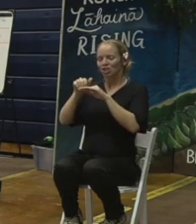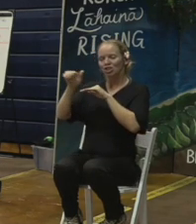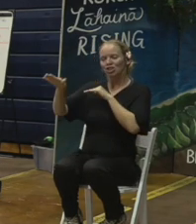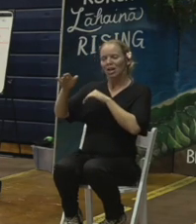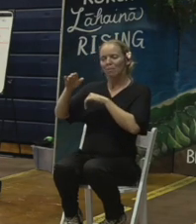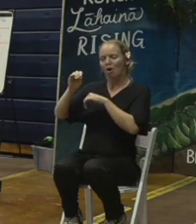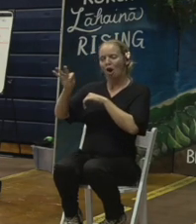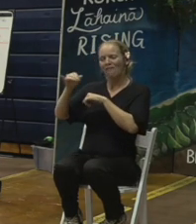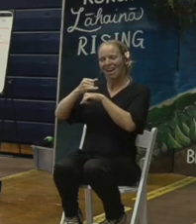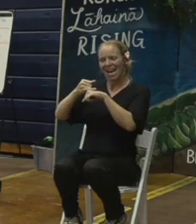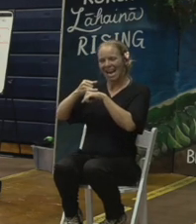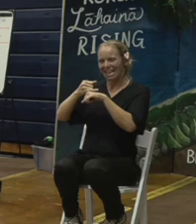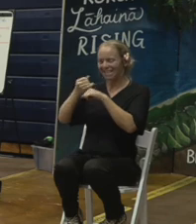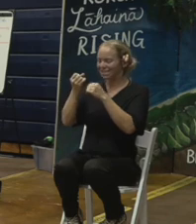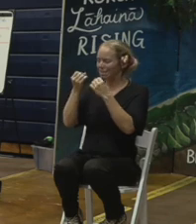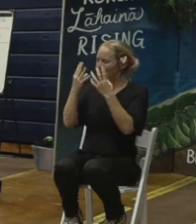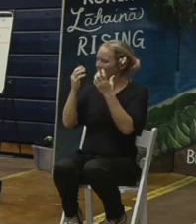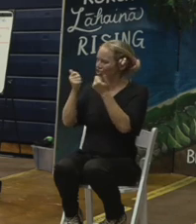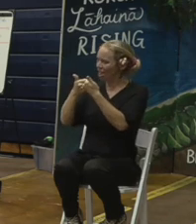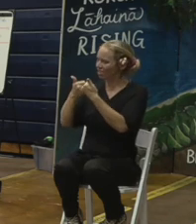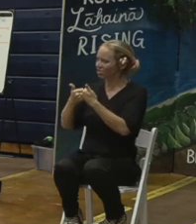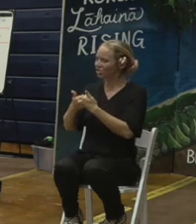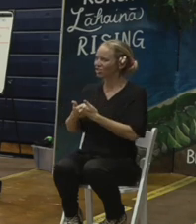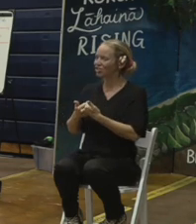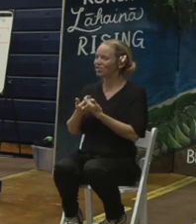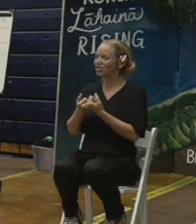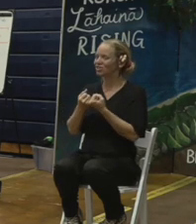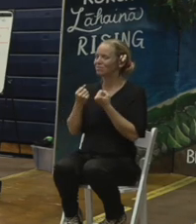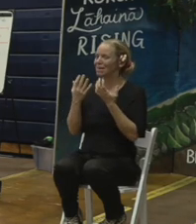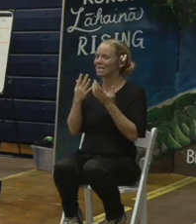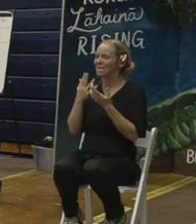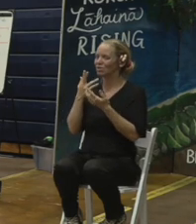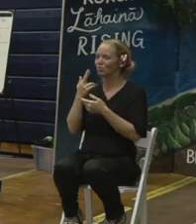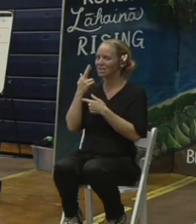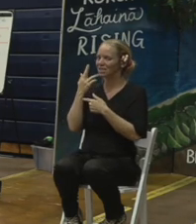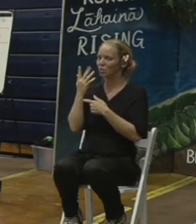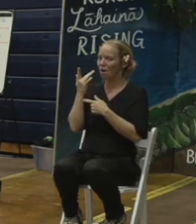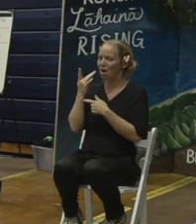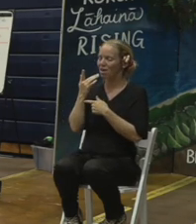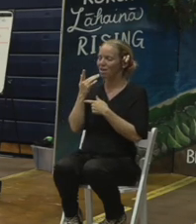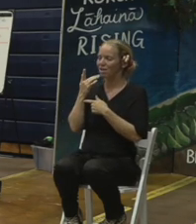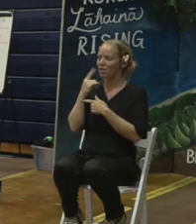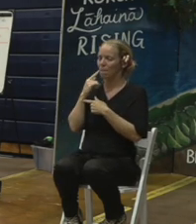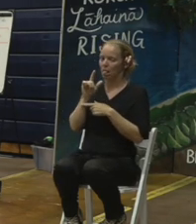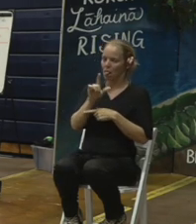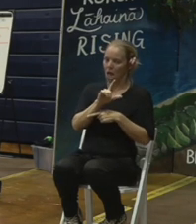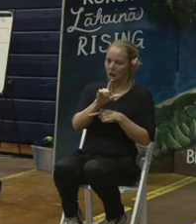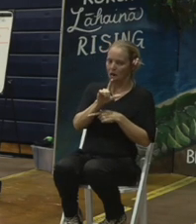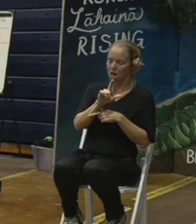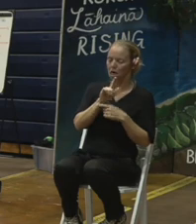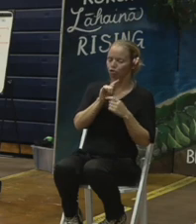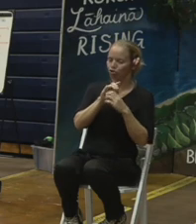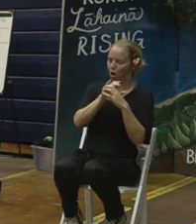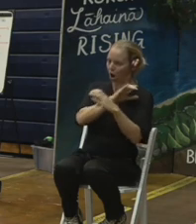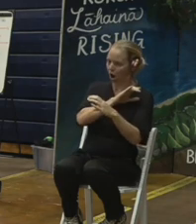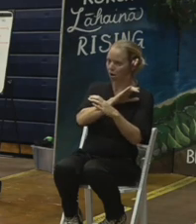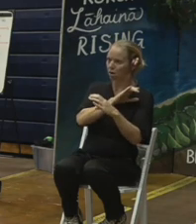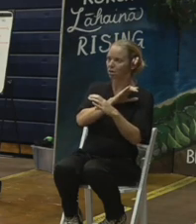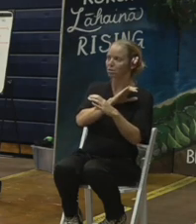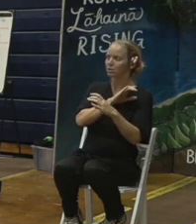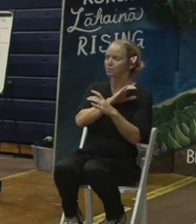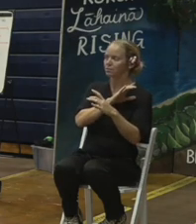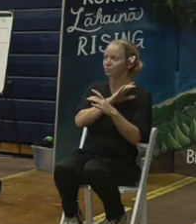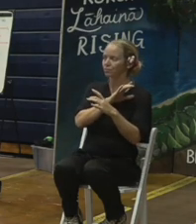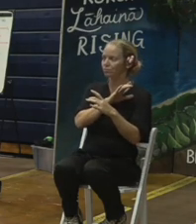has a lot of hurdles, and there's logistic reasons about going from Lahaina by truck. One of the main